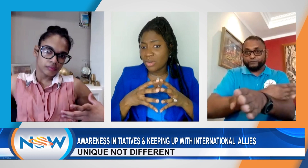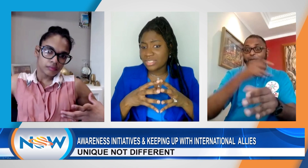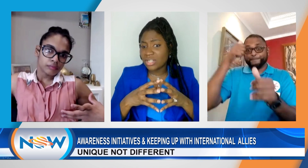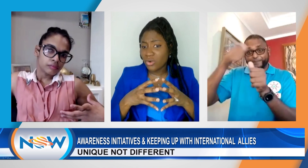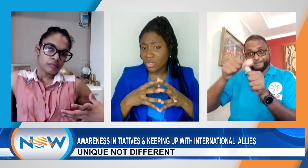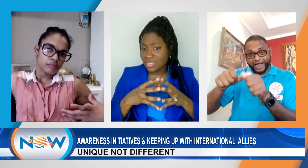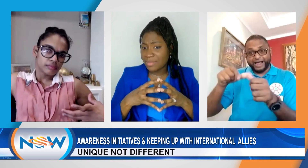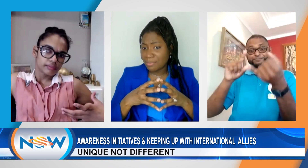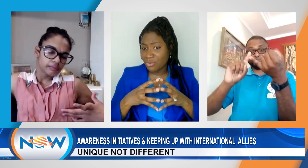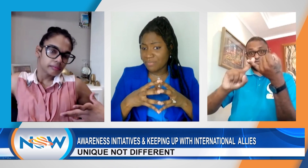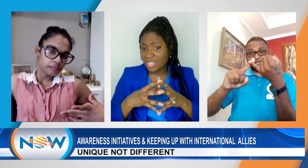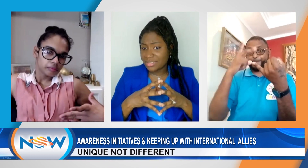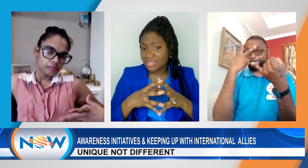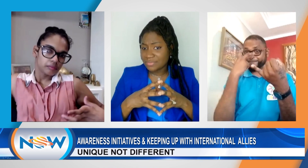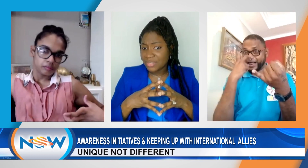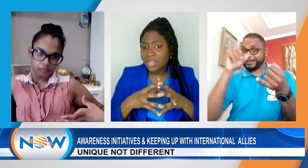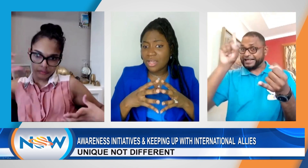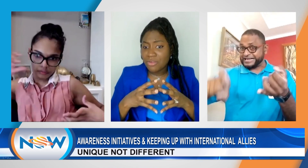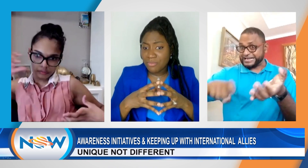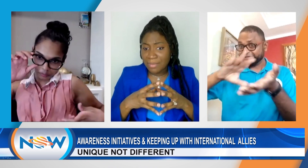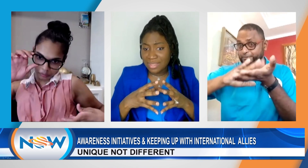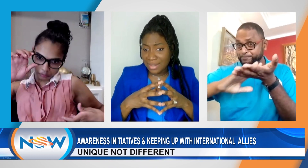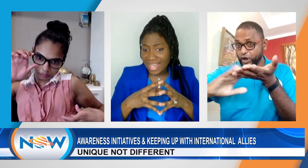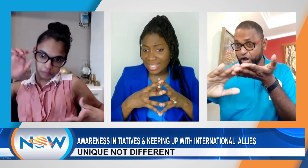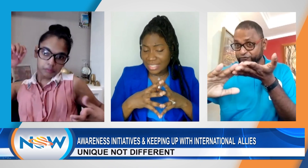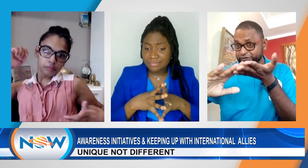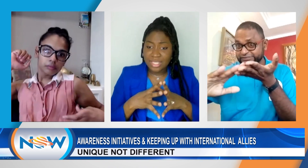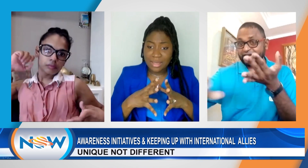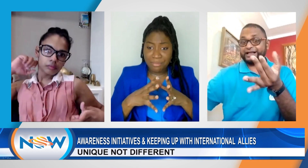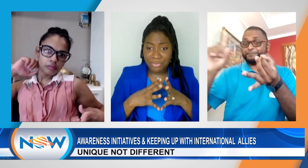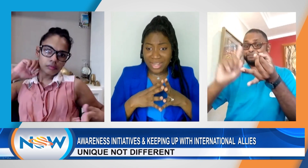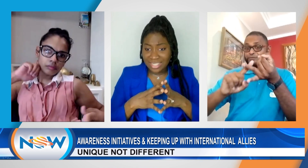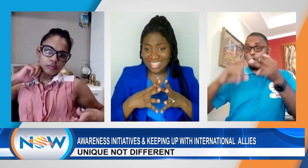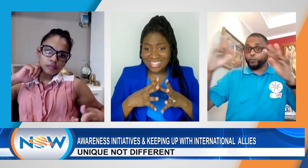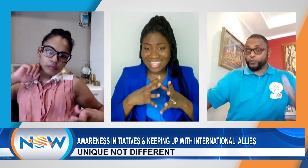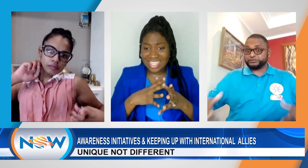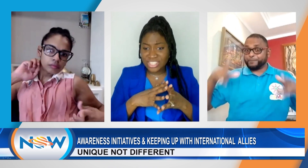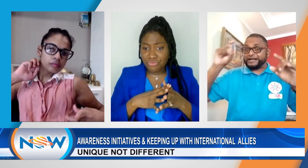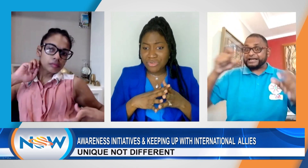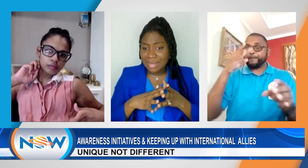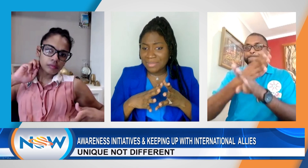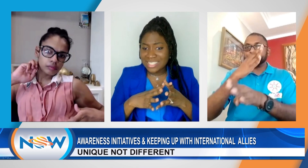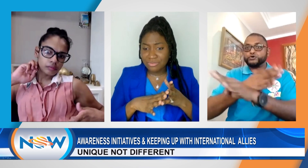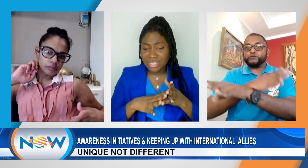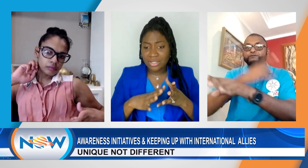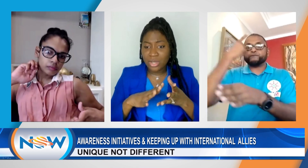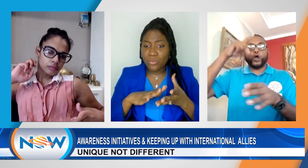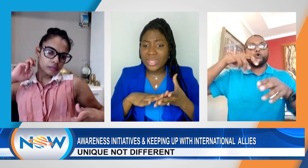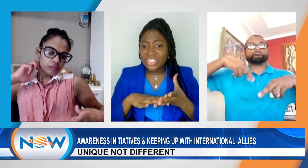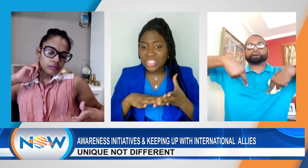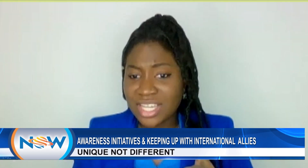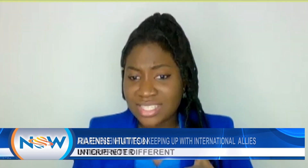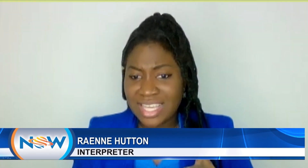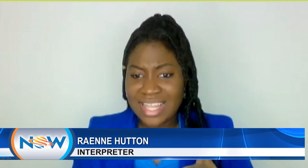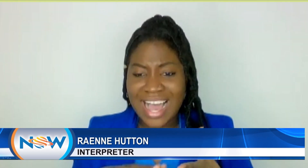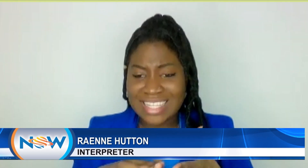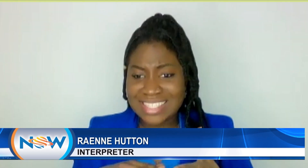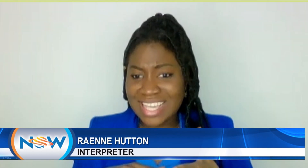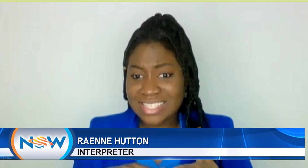out and cause some improvements. Remember the blind, the brain adds access to reading material, wheelchairs, access,